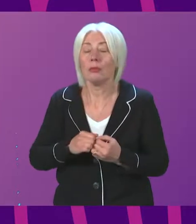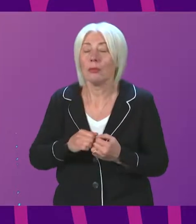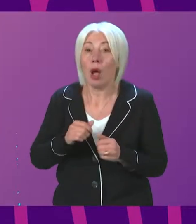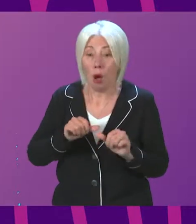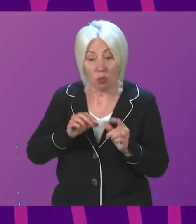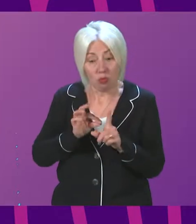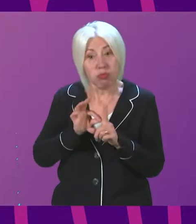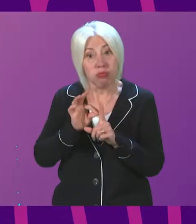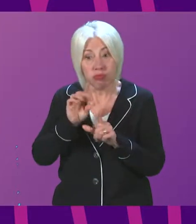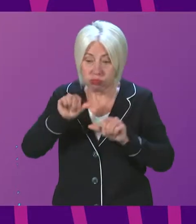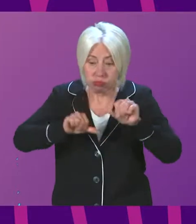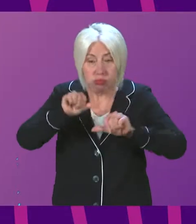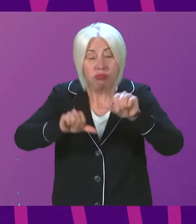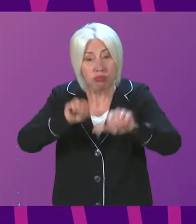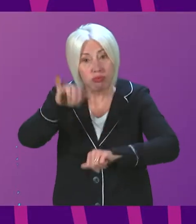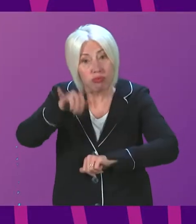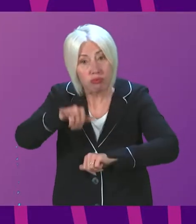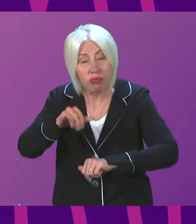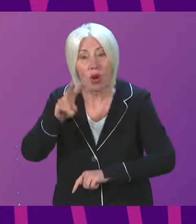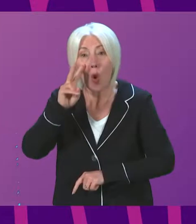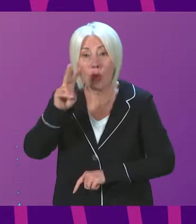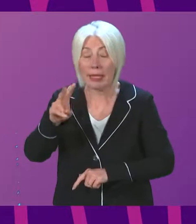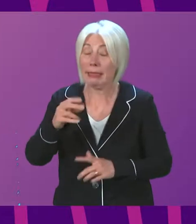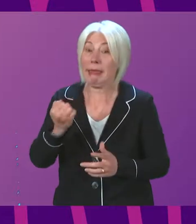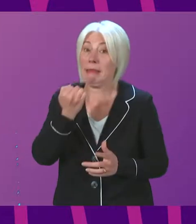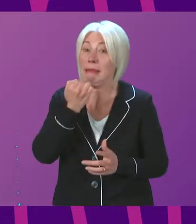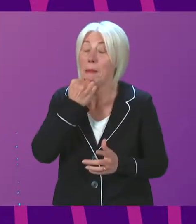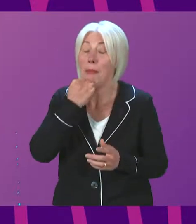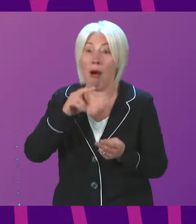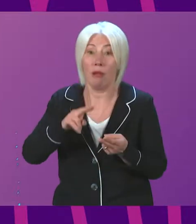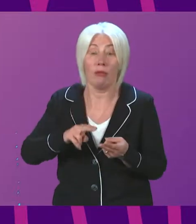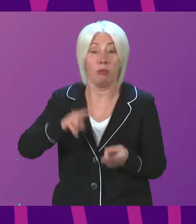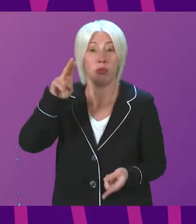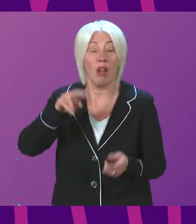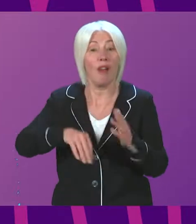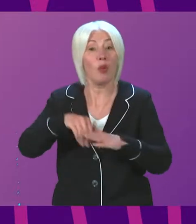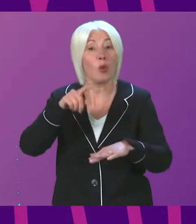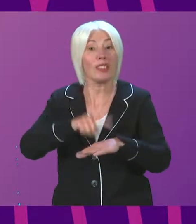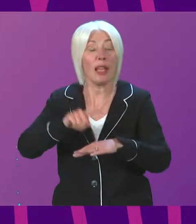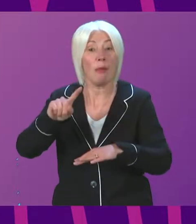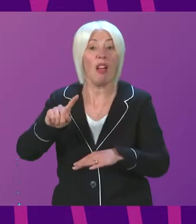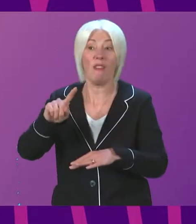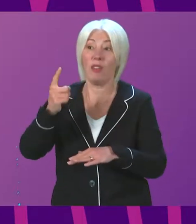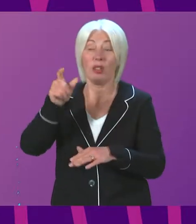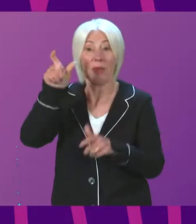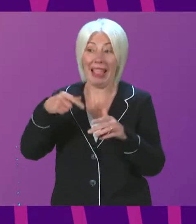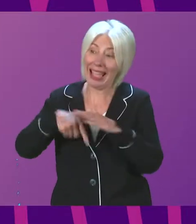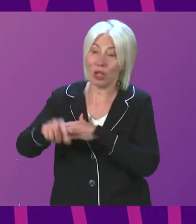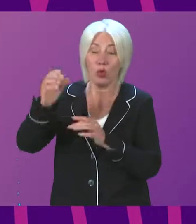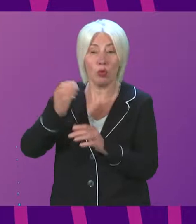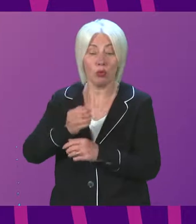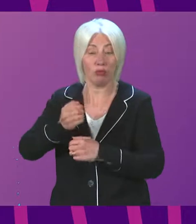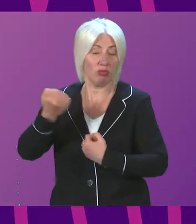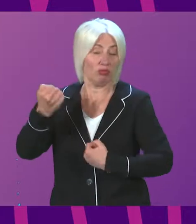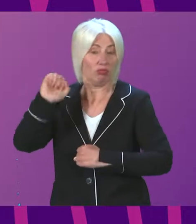being made. We can see that for example in the record high proportion of full-time first-degree entrance to university coming from the 20